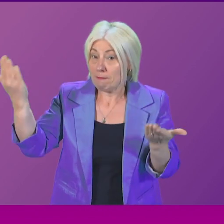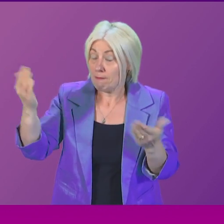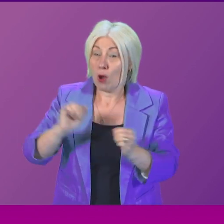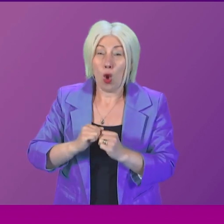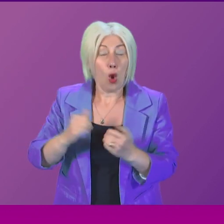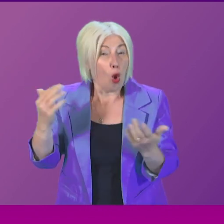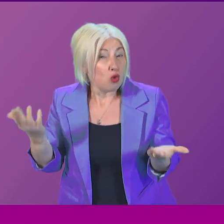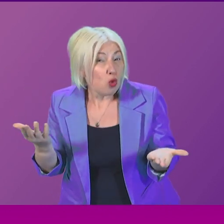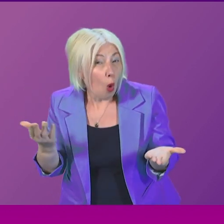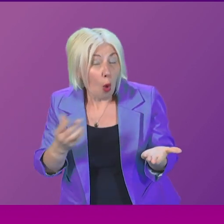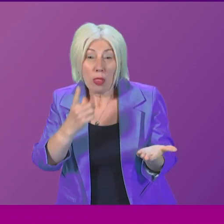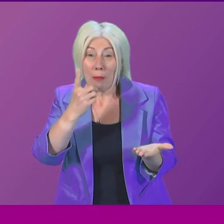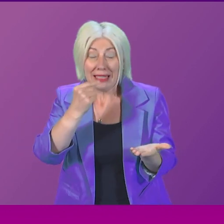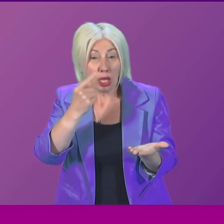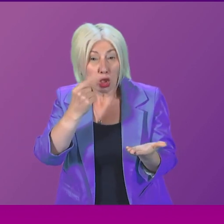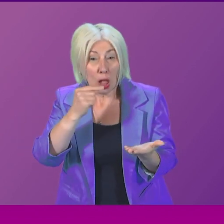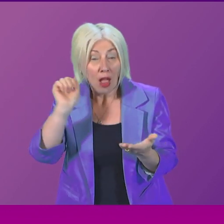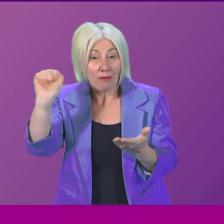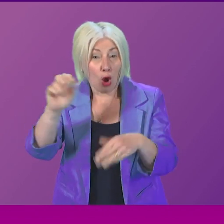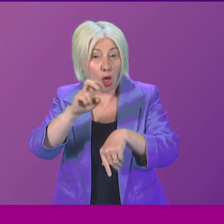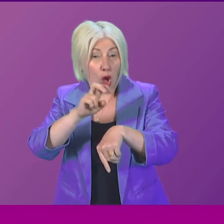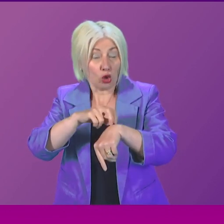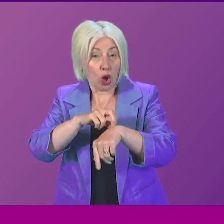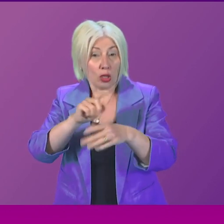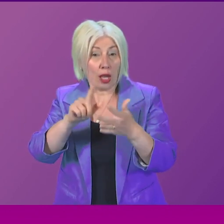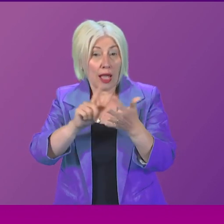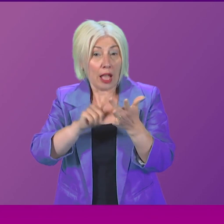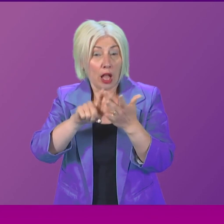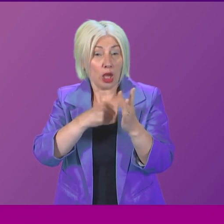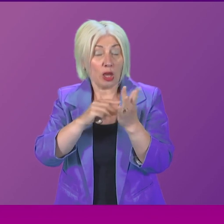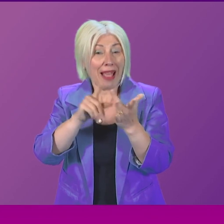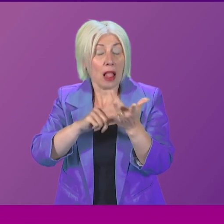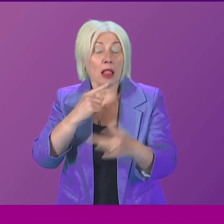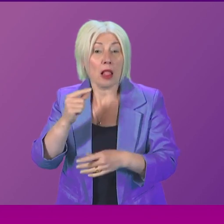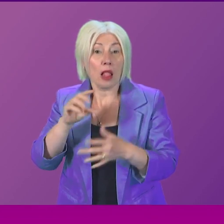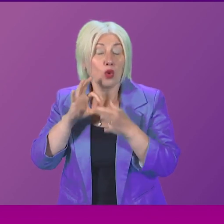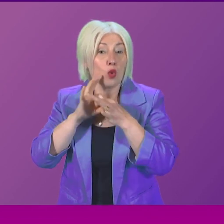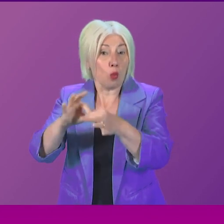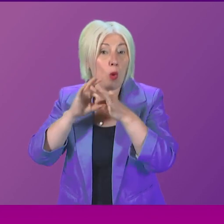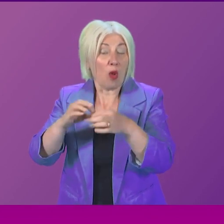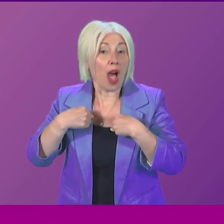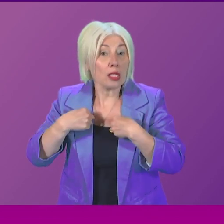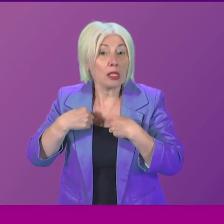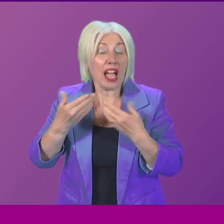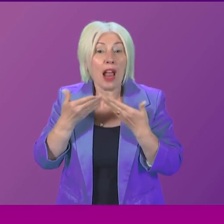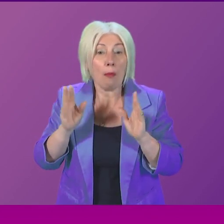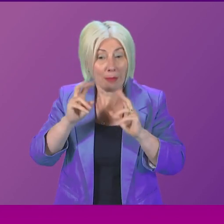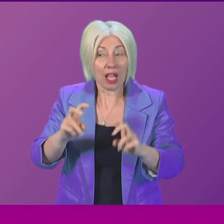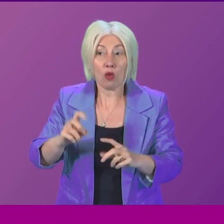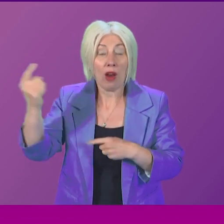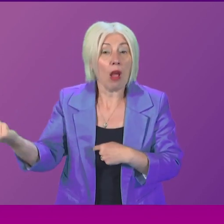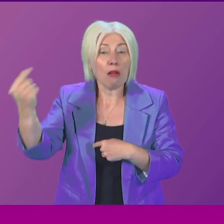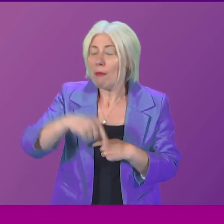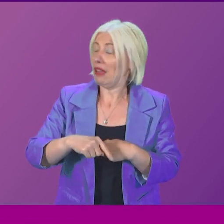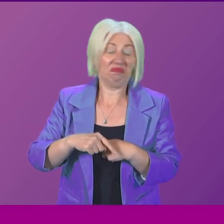The likelihood of Professor Eljamil, I think, cooperating with any public inquiry is very,